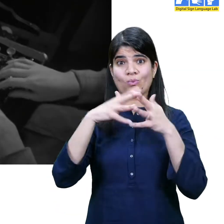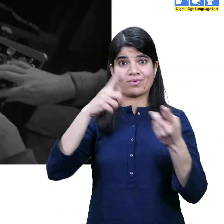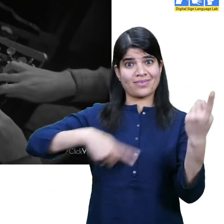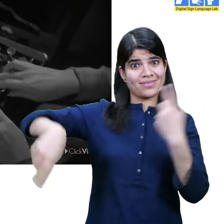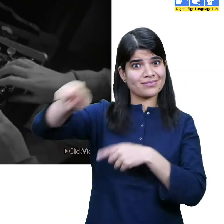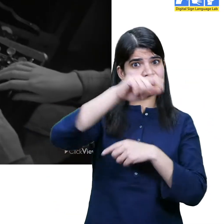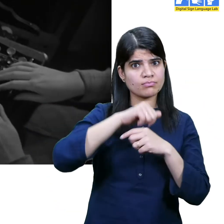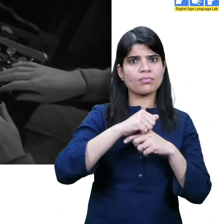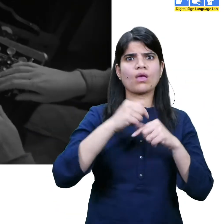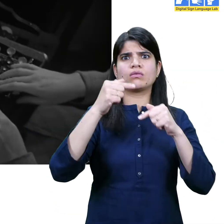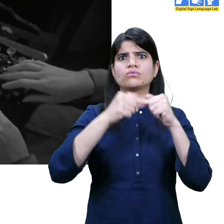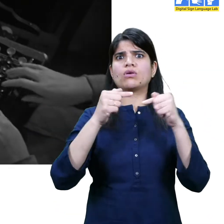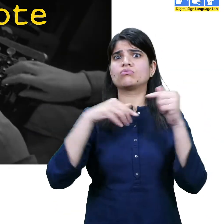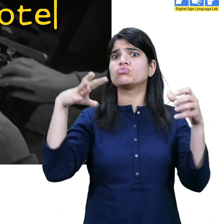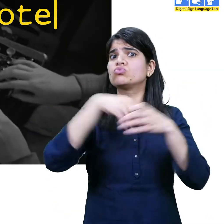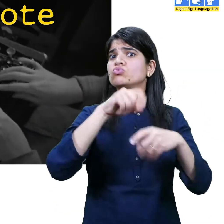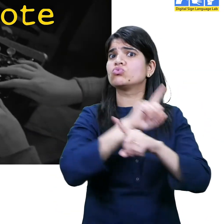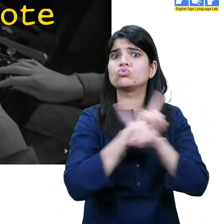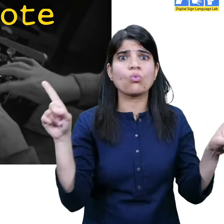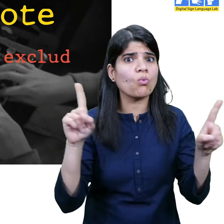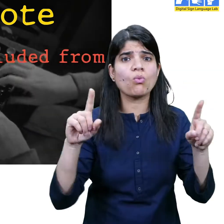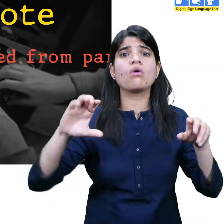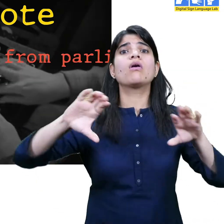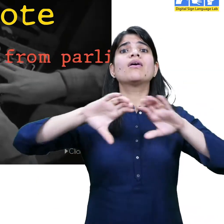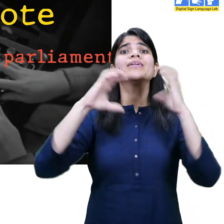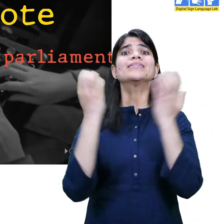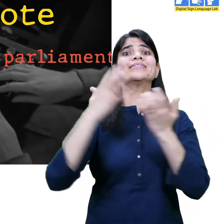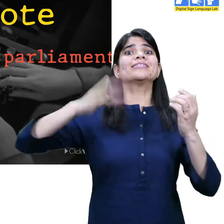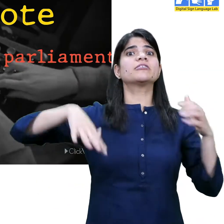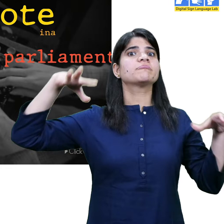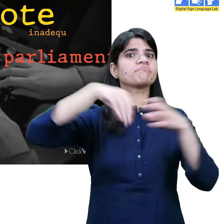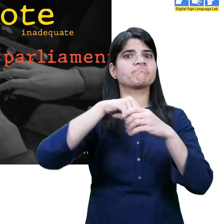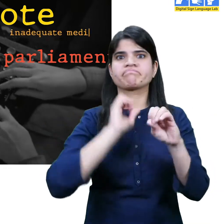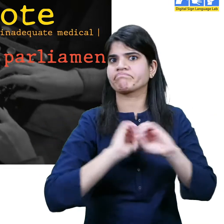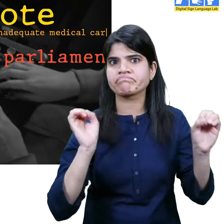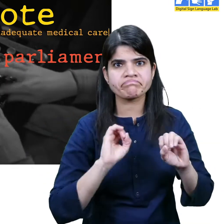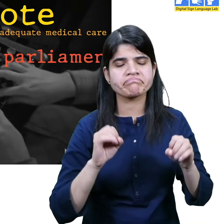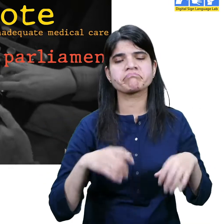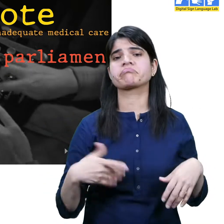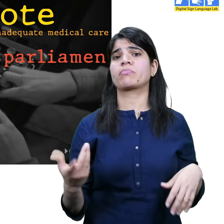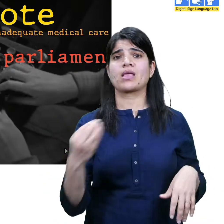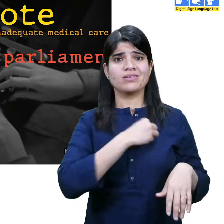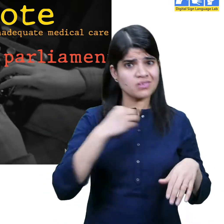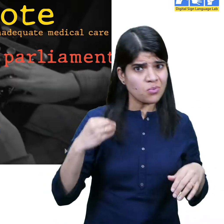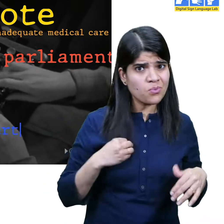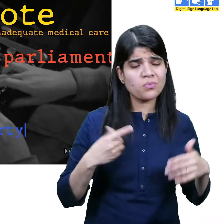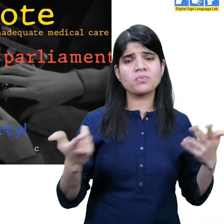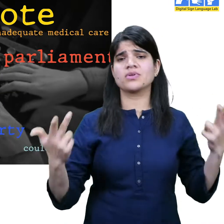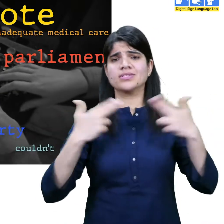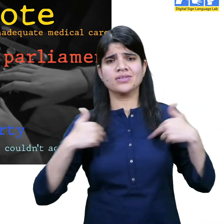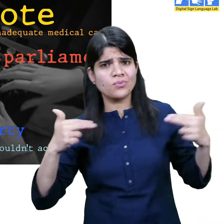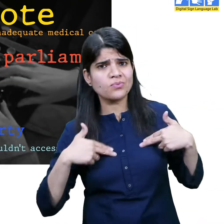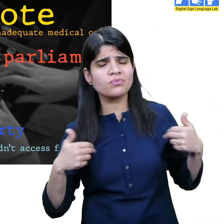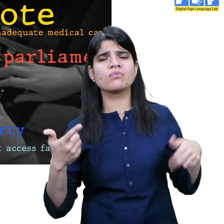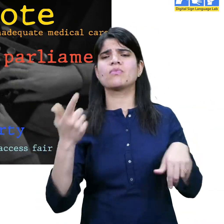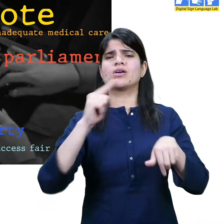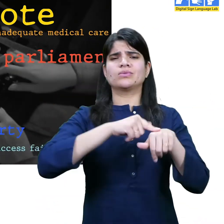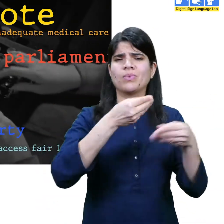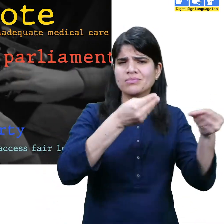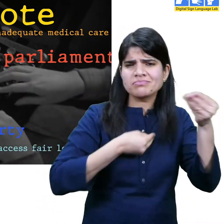That time, women couldn't vote, stand in parliament, receive proper medical attention, access for legal support.